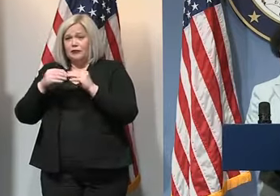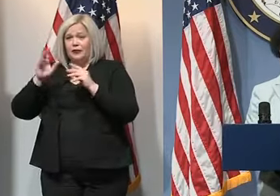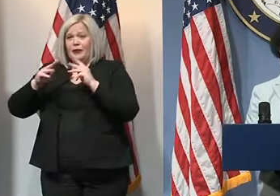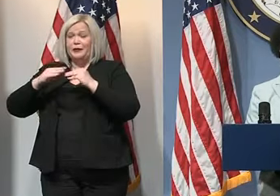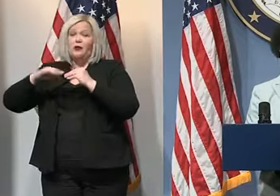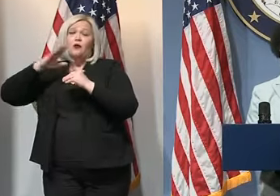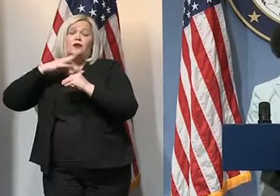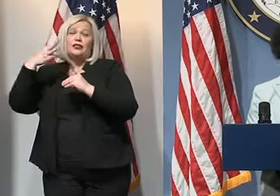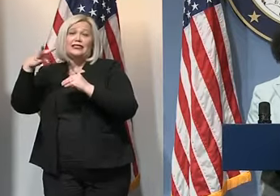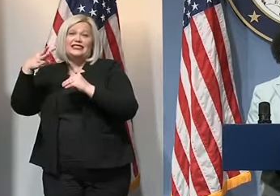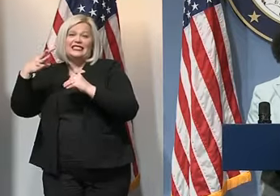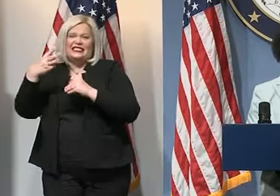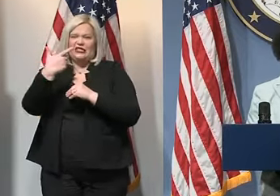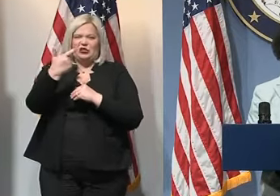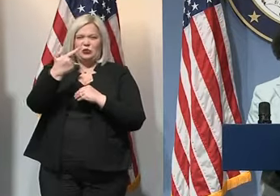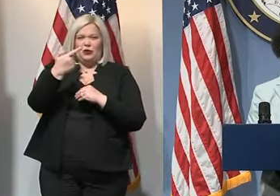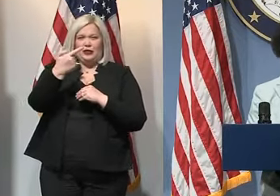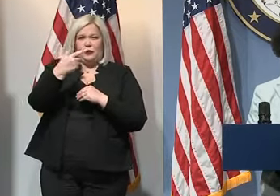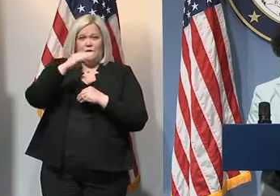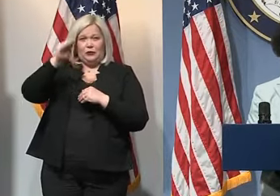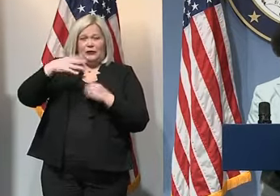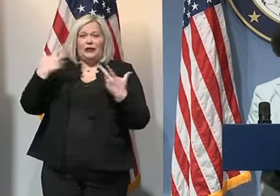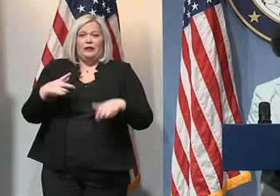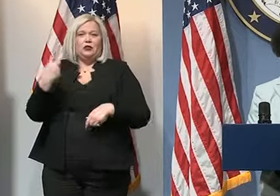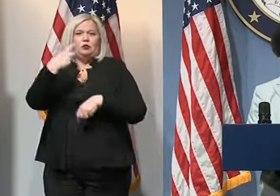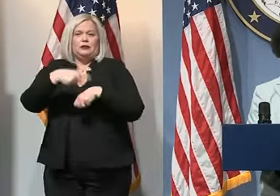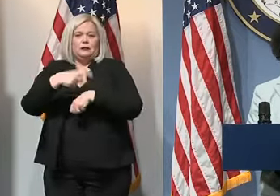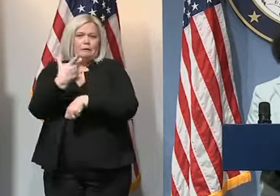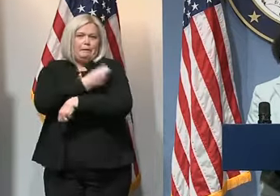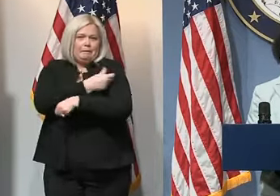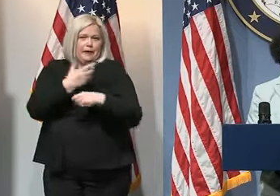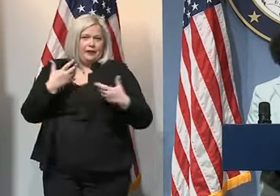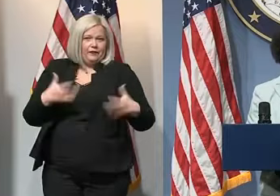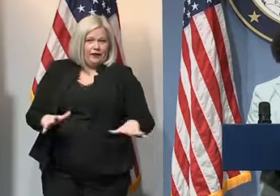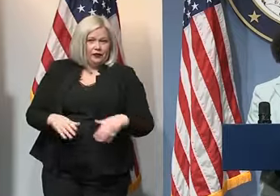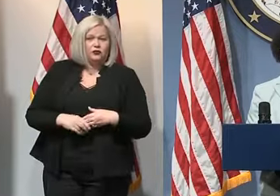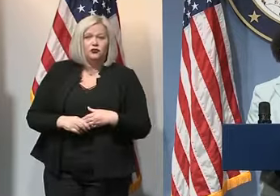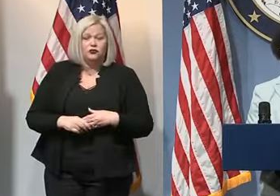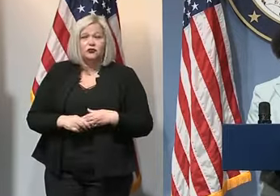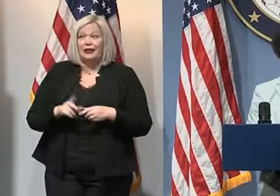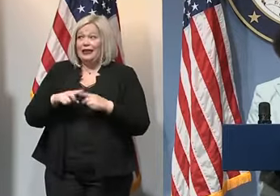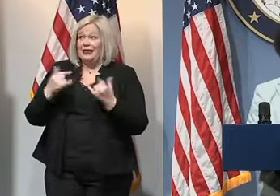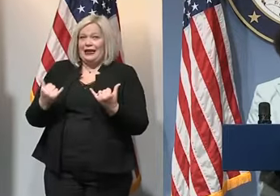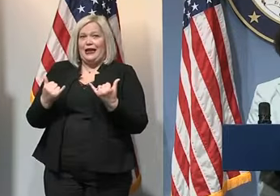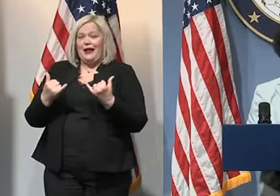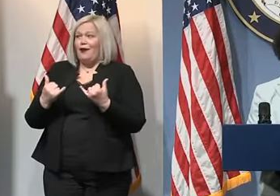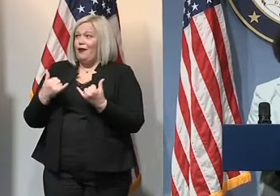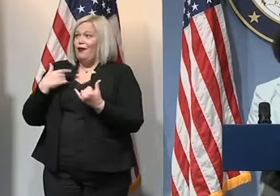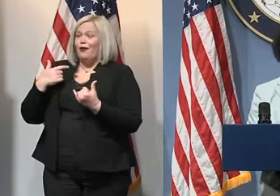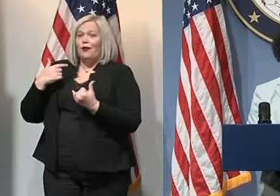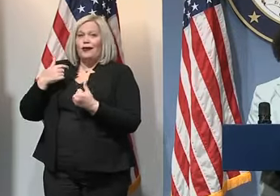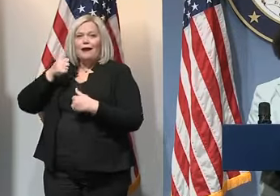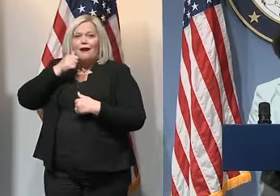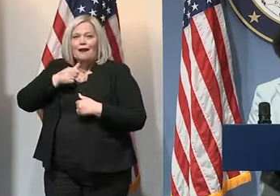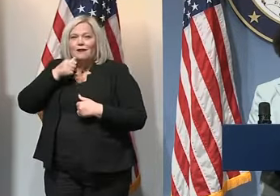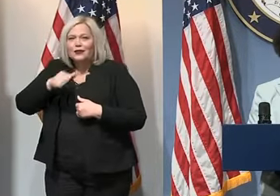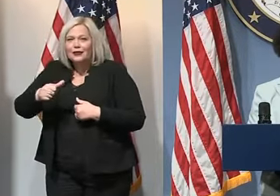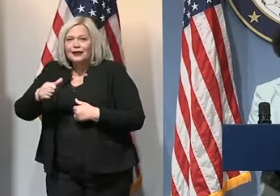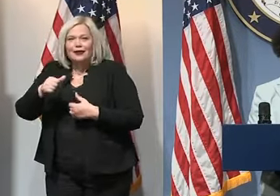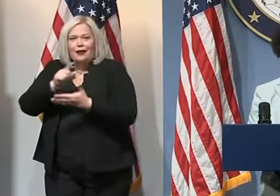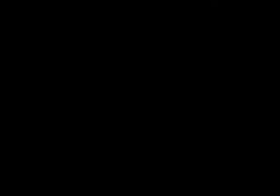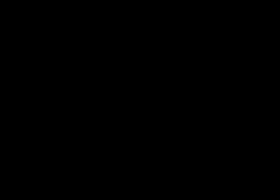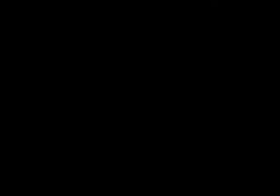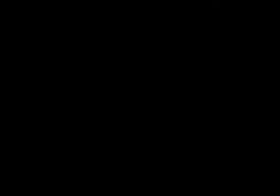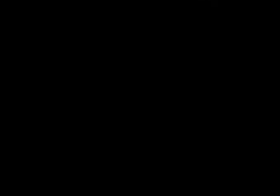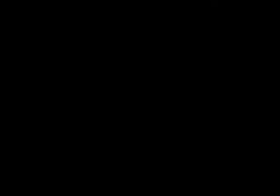16 have had at least one dose of the vaccine and we are getting more and more vaccines into the state every